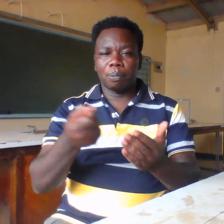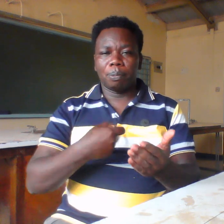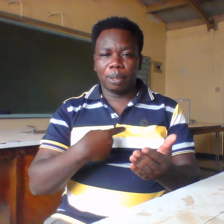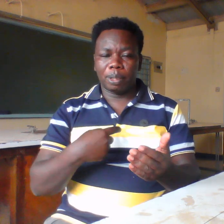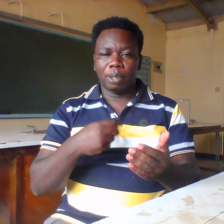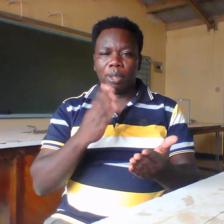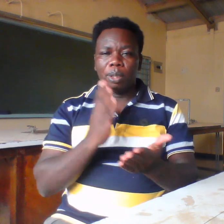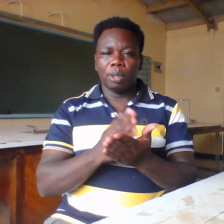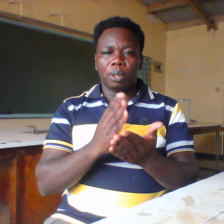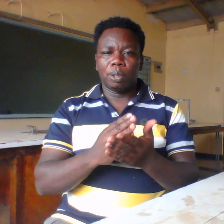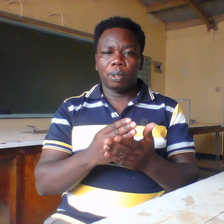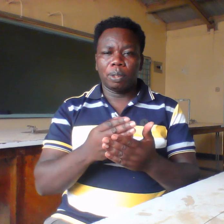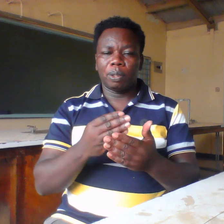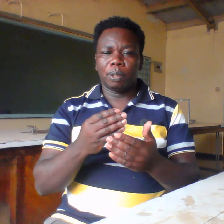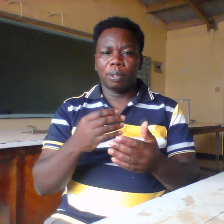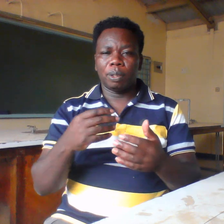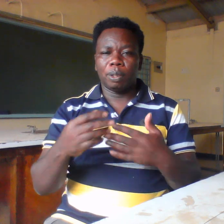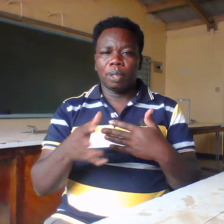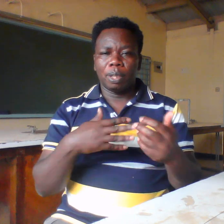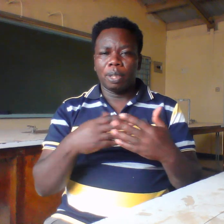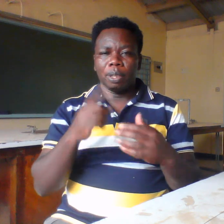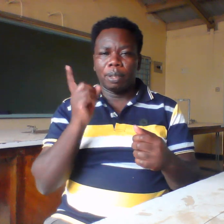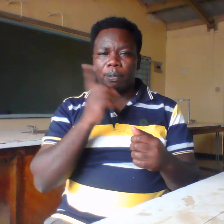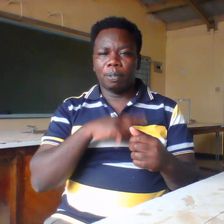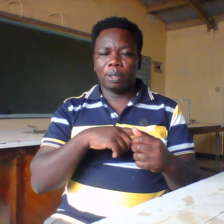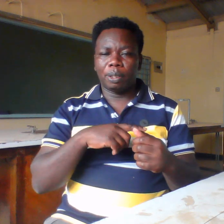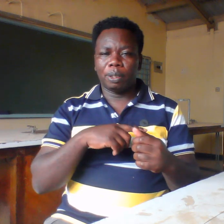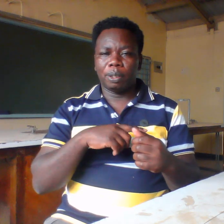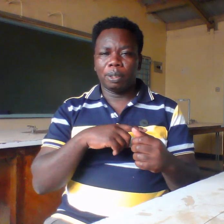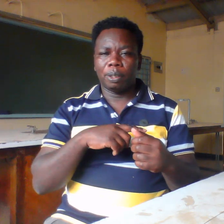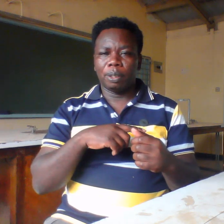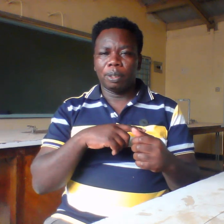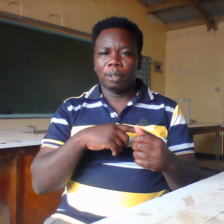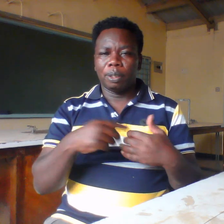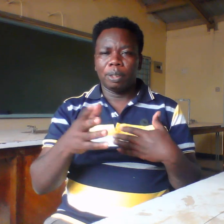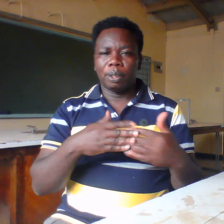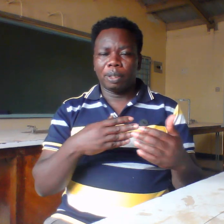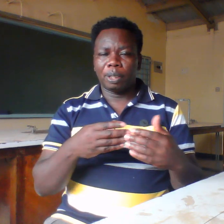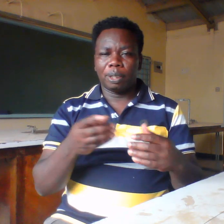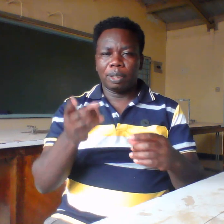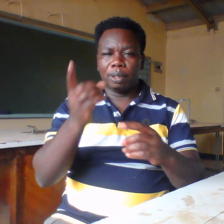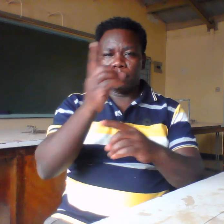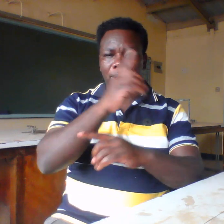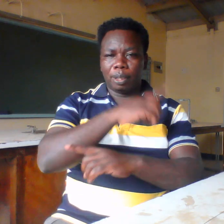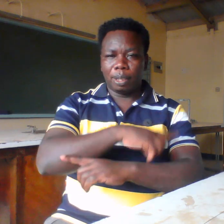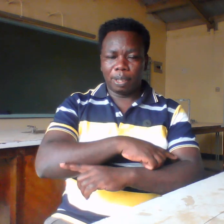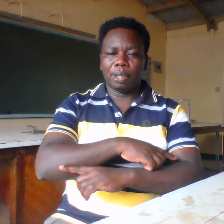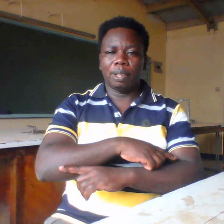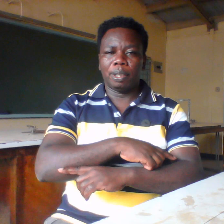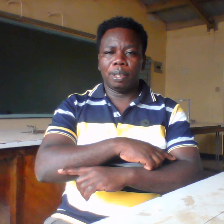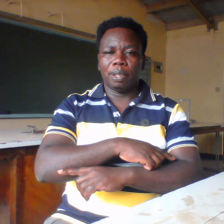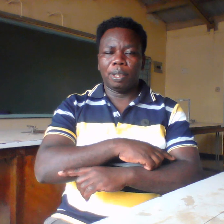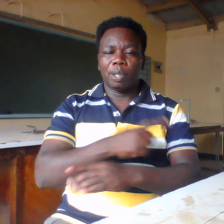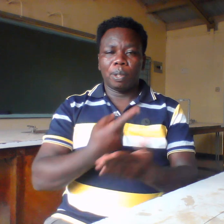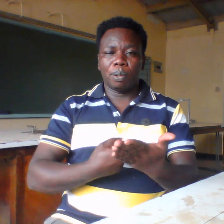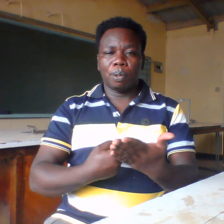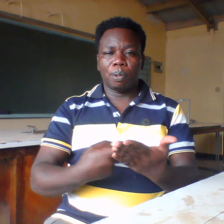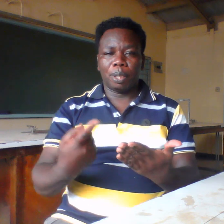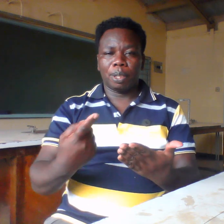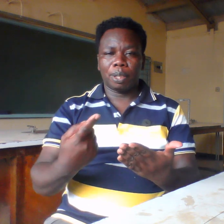the fun for the week. We